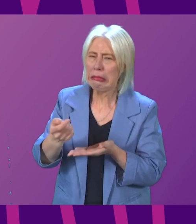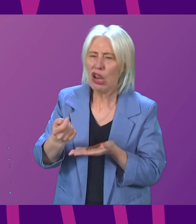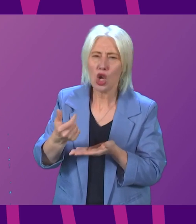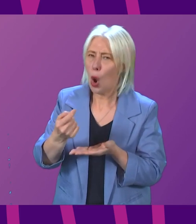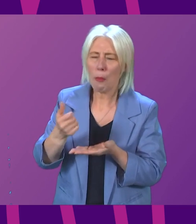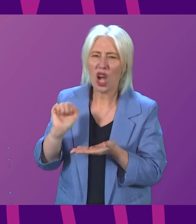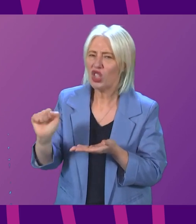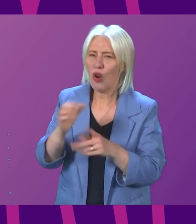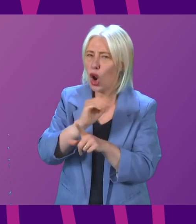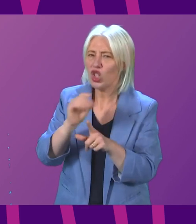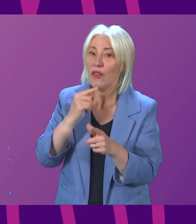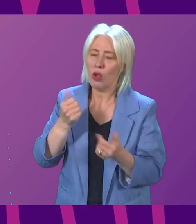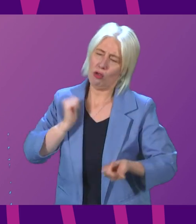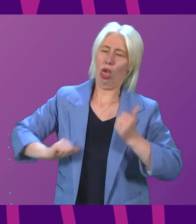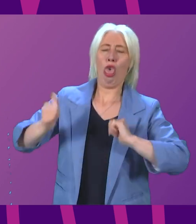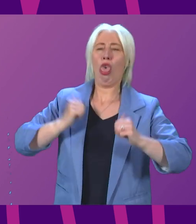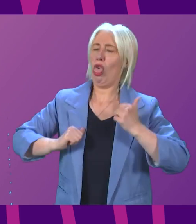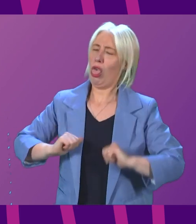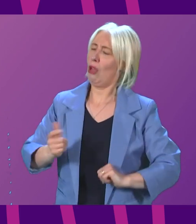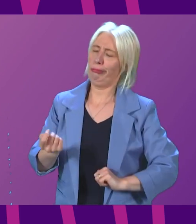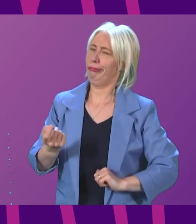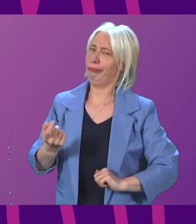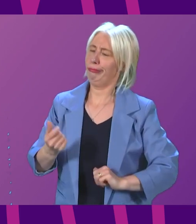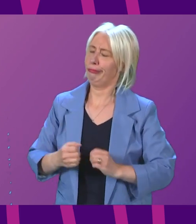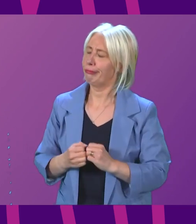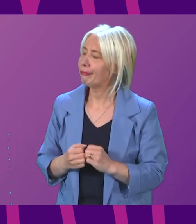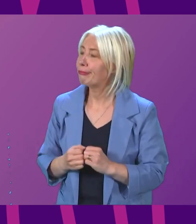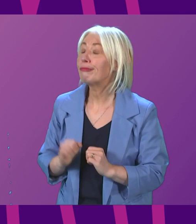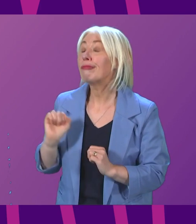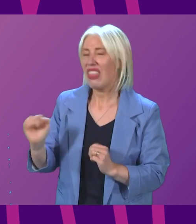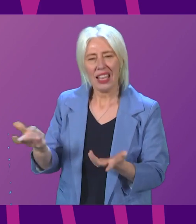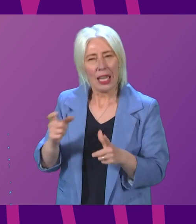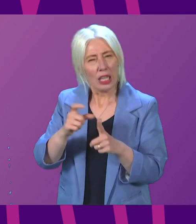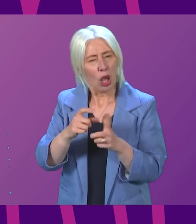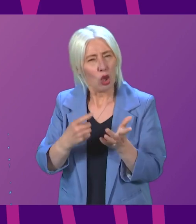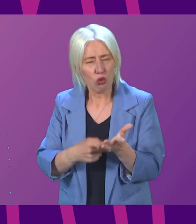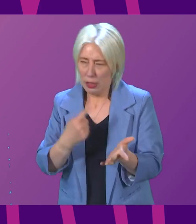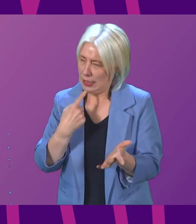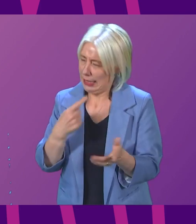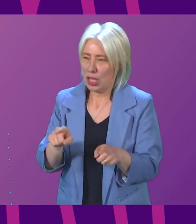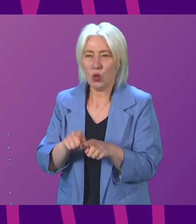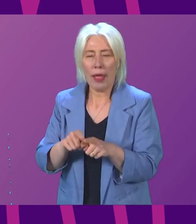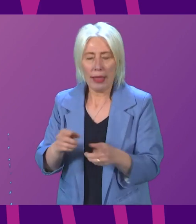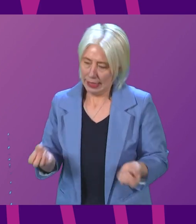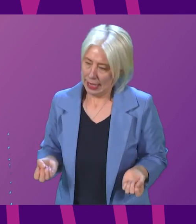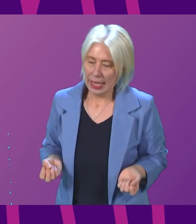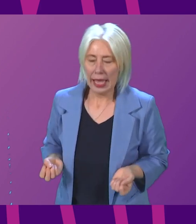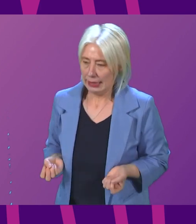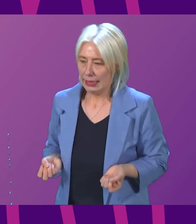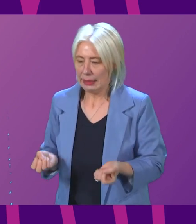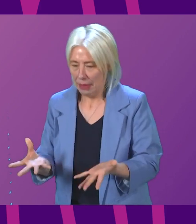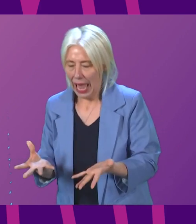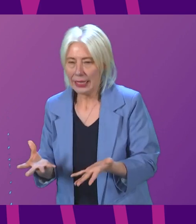to crow about. And next, Douglas Ross says that spending money to save